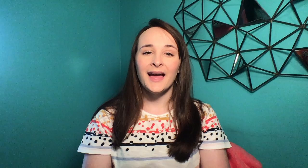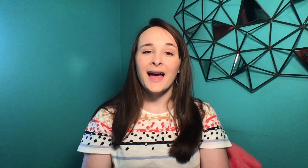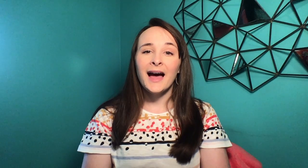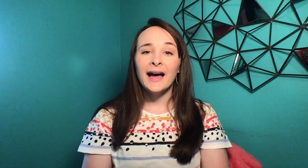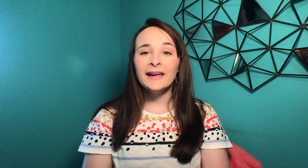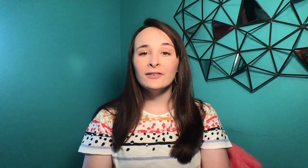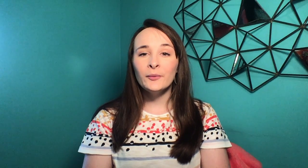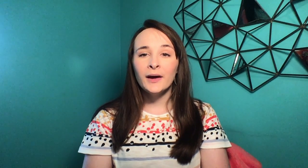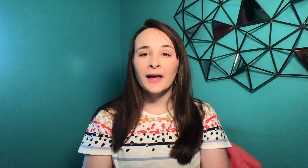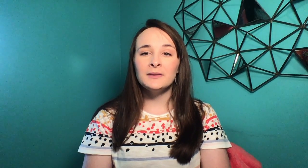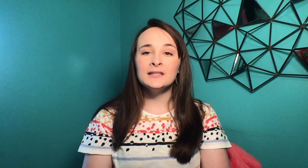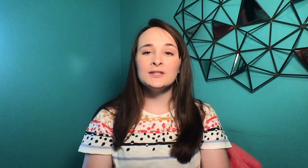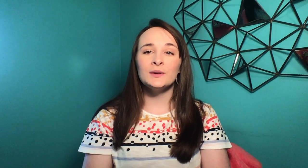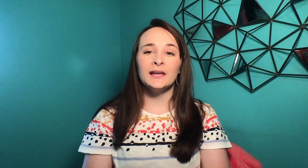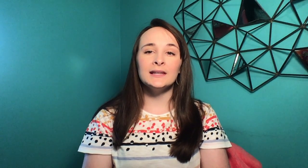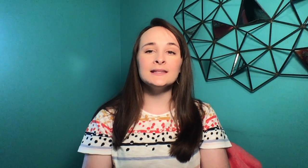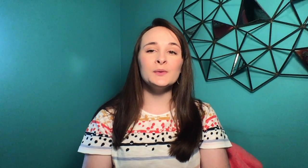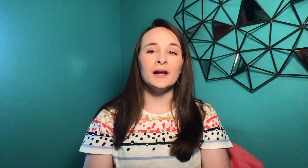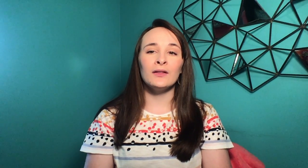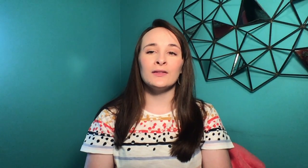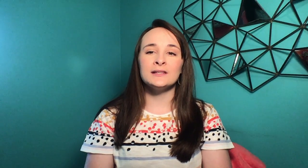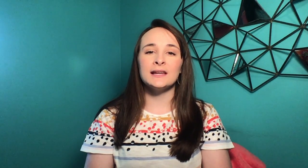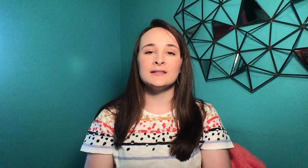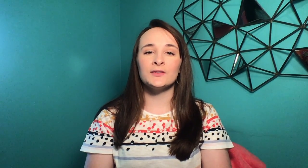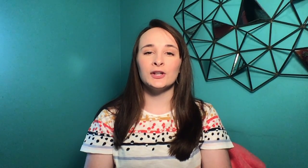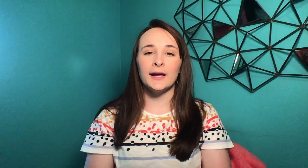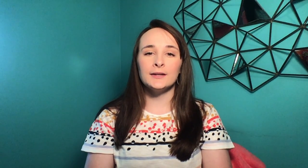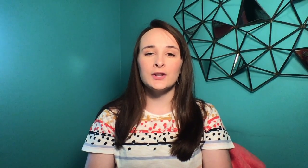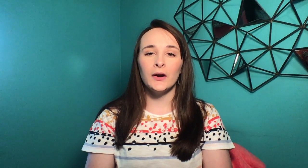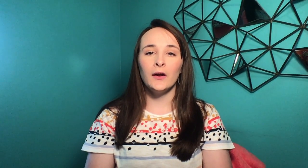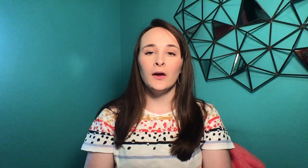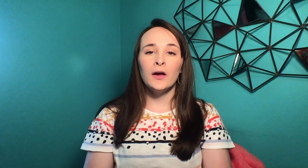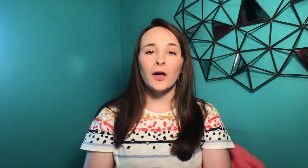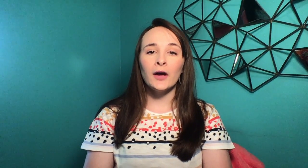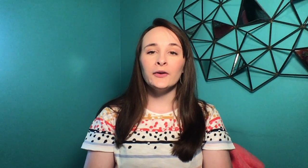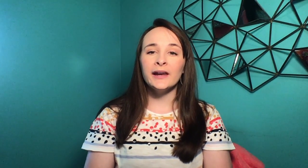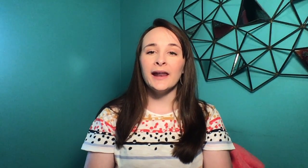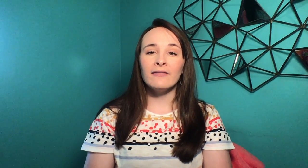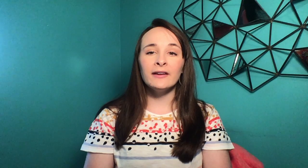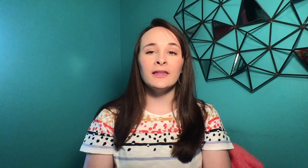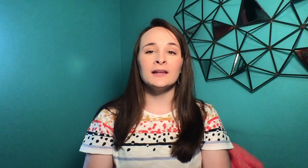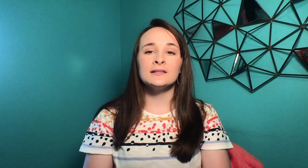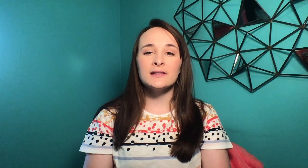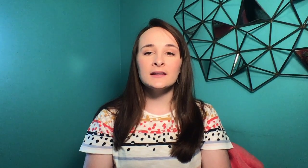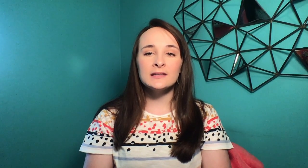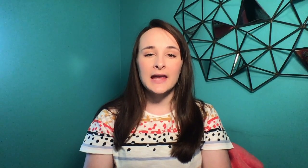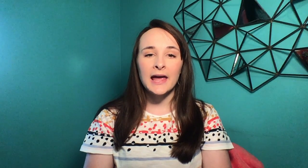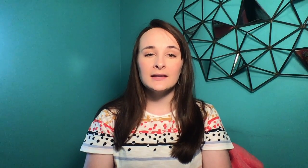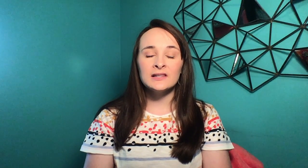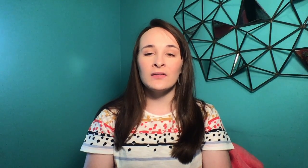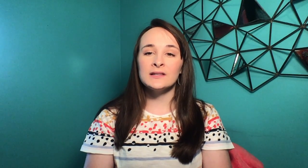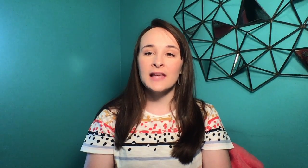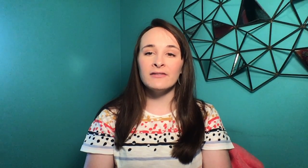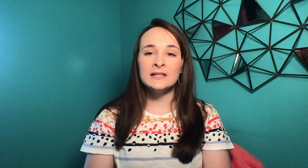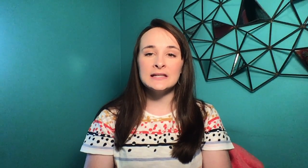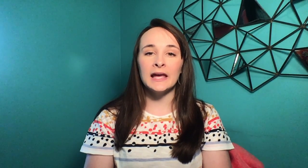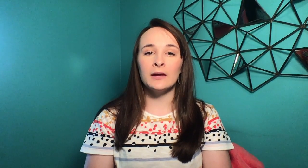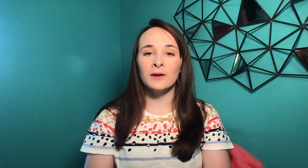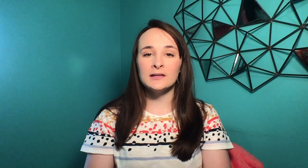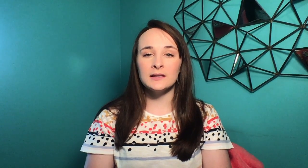Hi, everyone. I'm going to teach you an easy way to learn the days of creation. God created everything in six days, and on the seventh day, he rested.